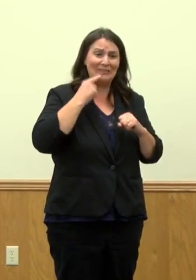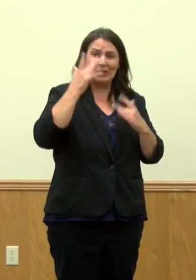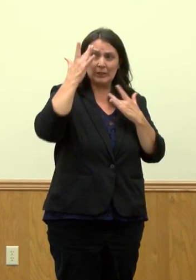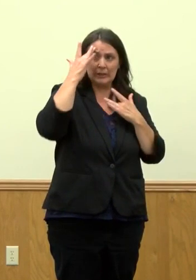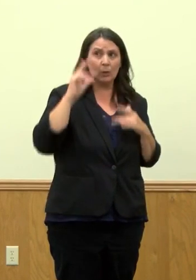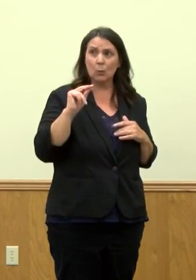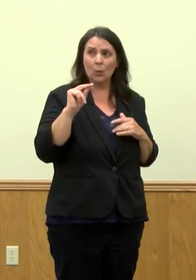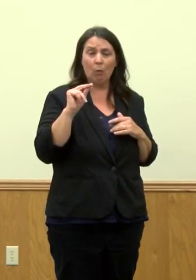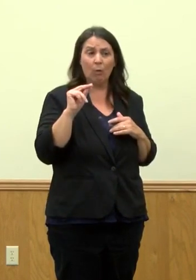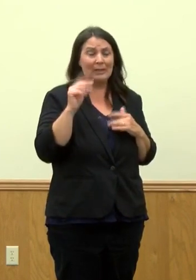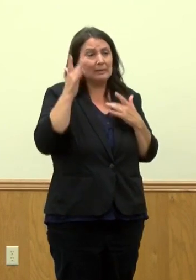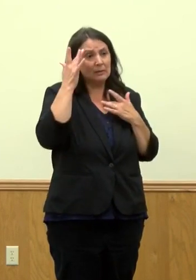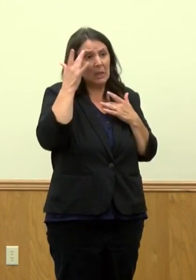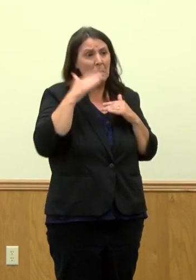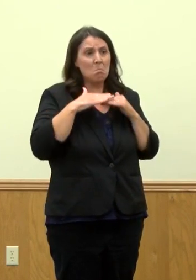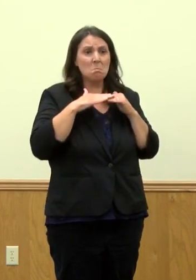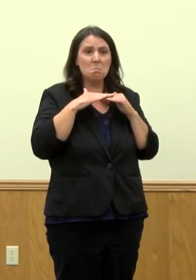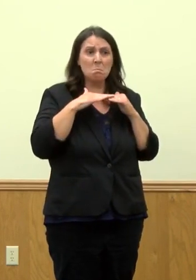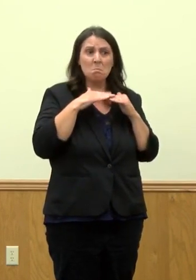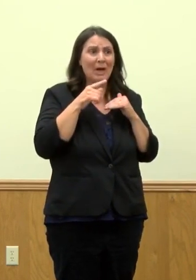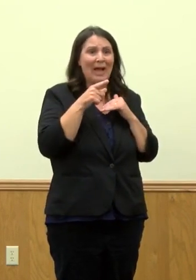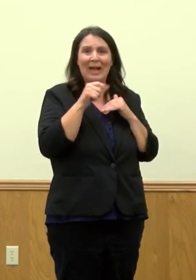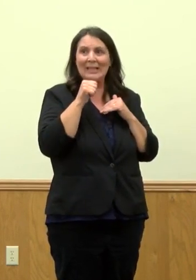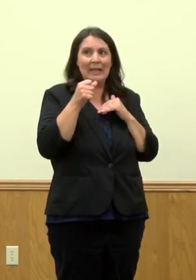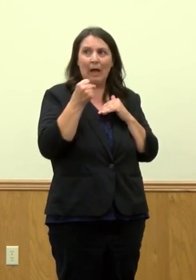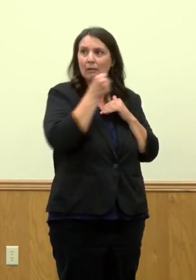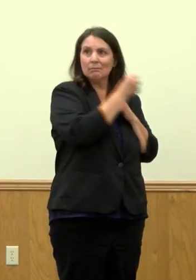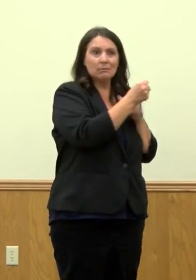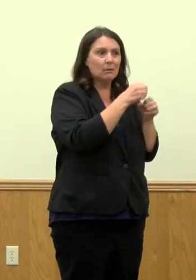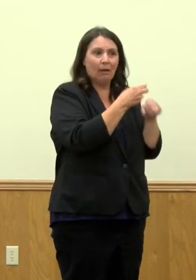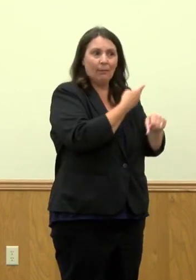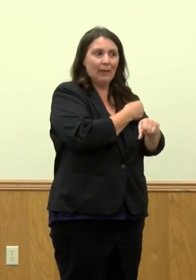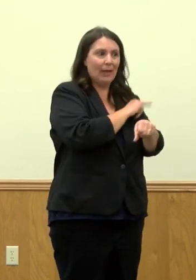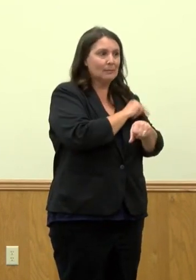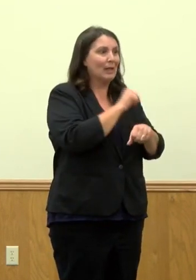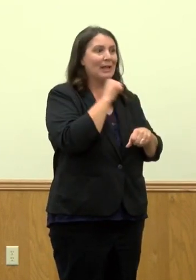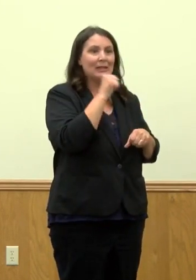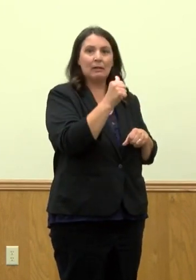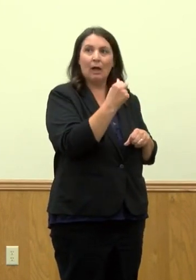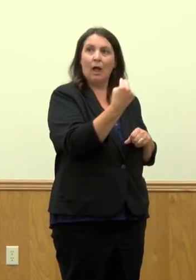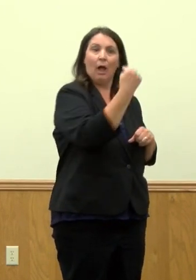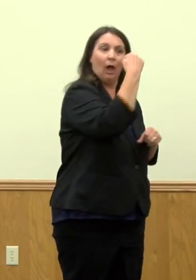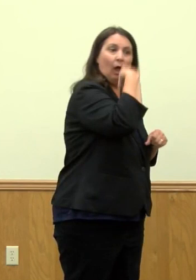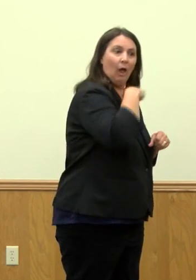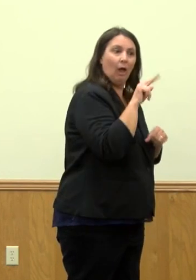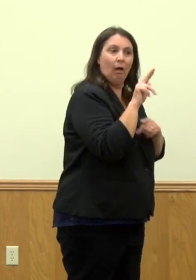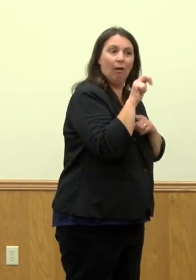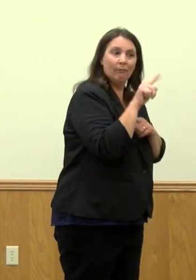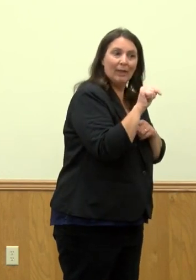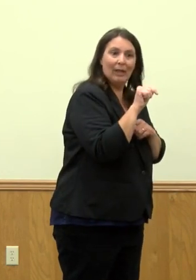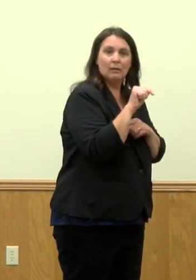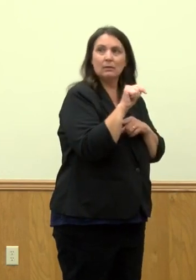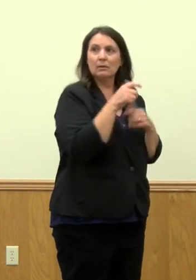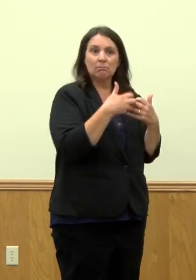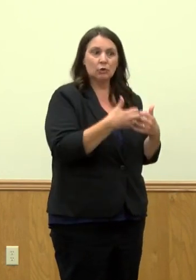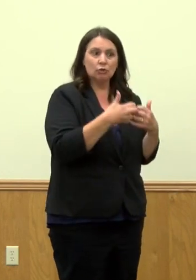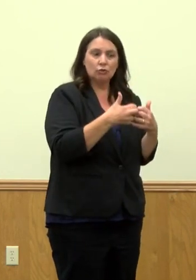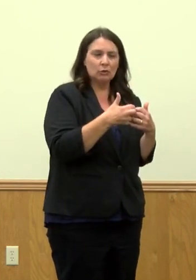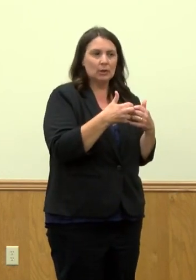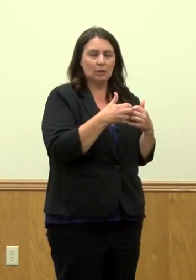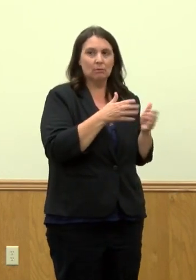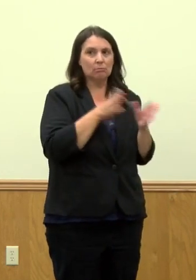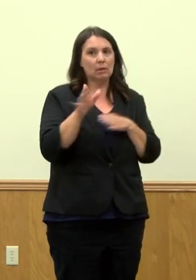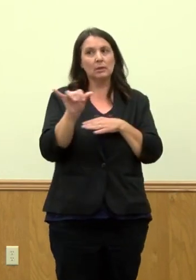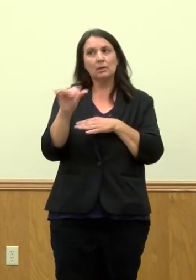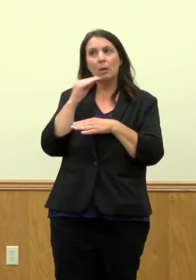so they were not hospitalized, they were not put into the ICU, and they were not ventilated. Those are key distinctions to remember about the importance of